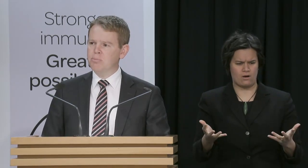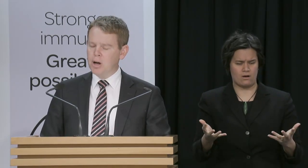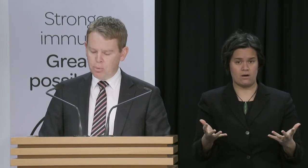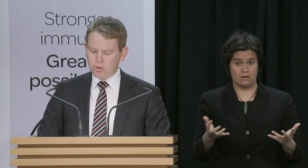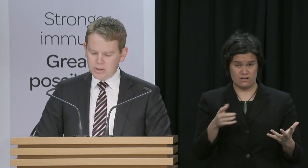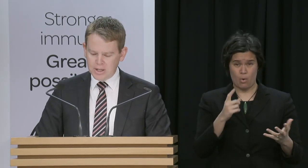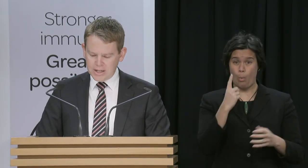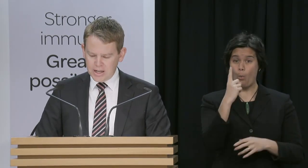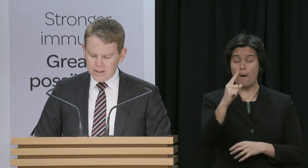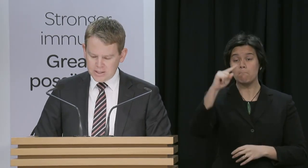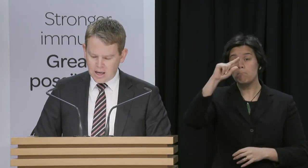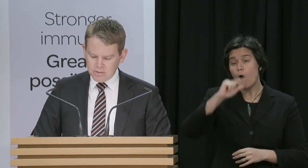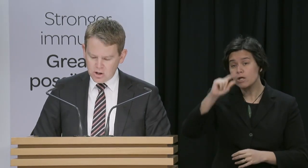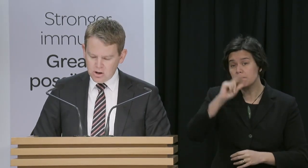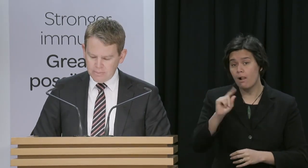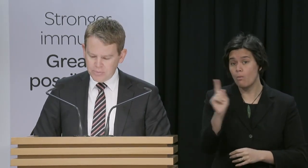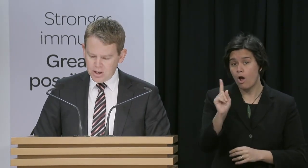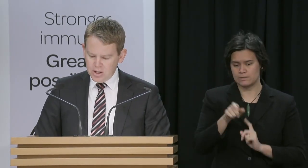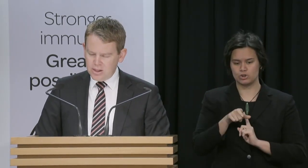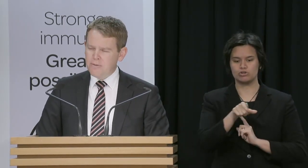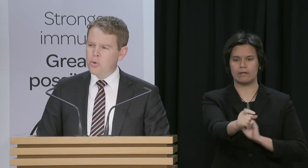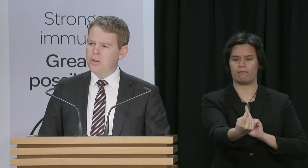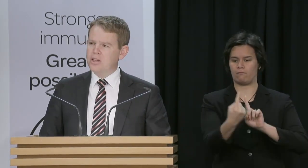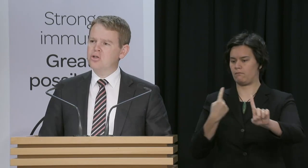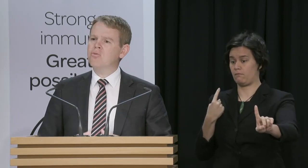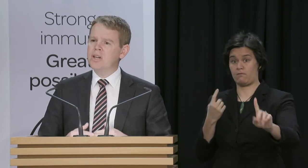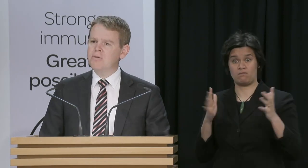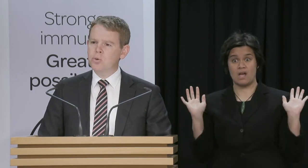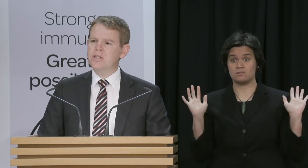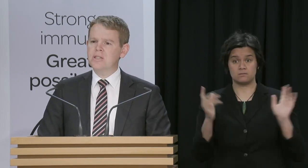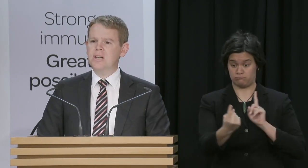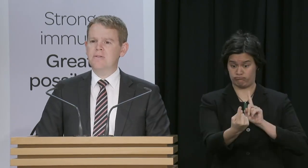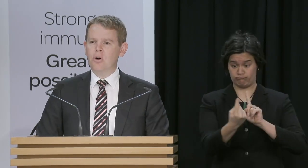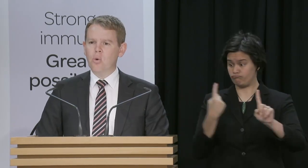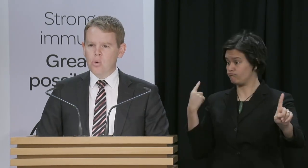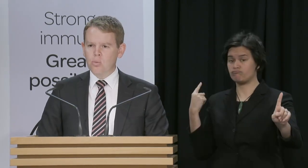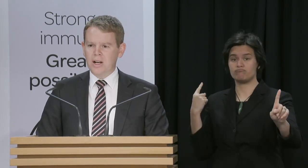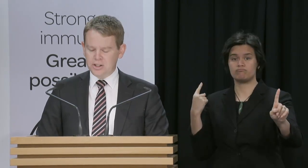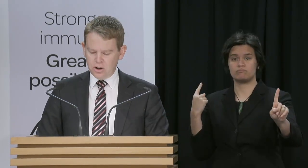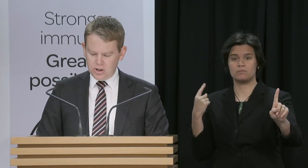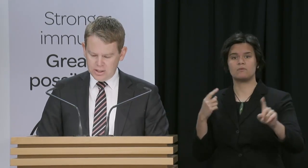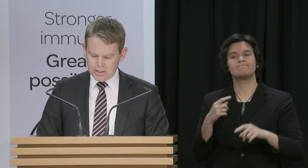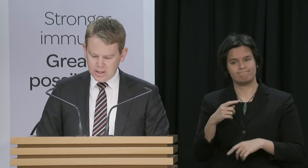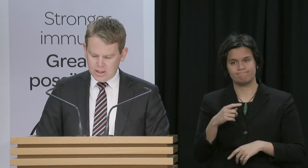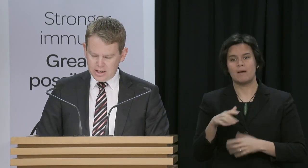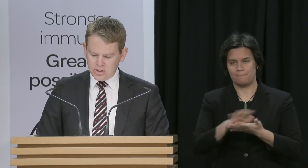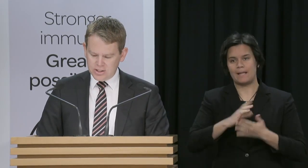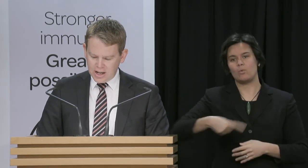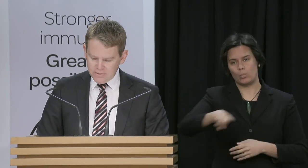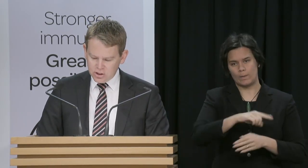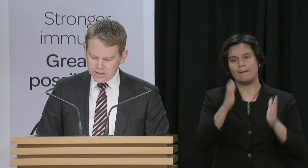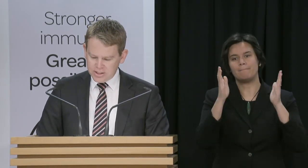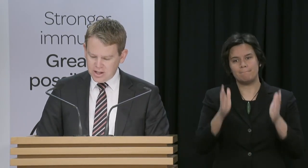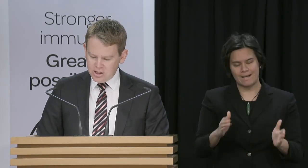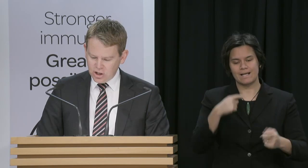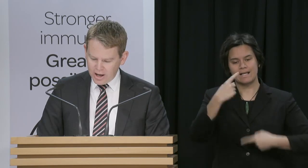street at approximately the same time. Therefore, that just reinforces the need for all Wellingtonians to